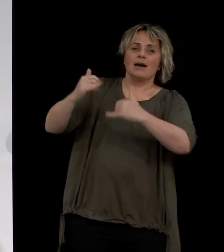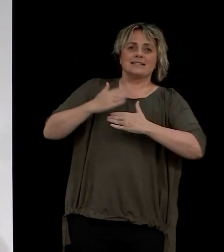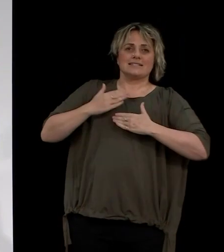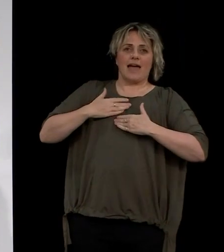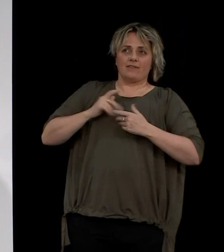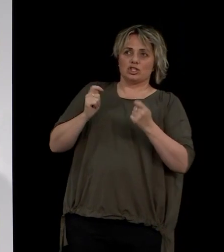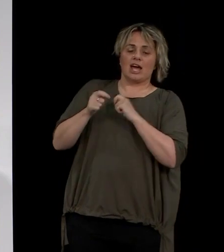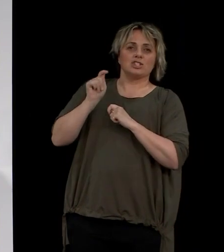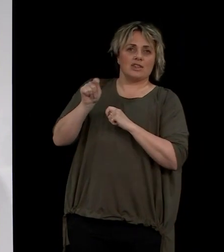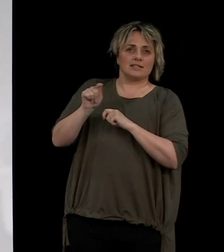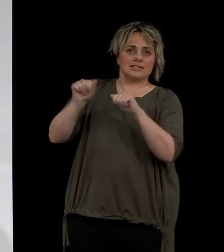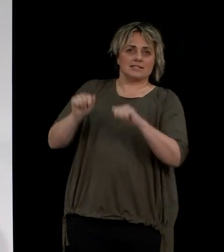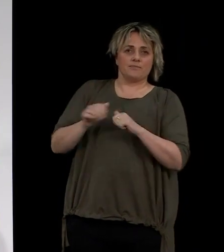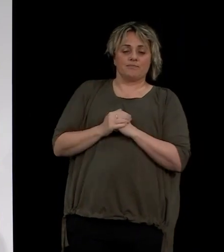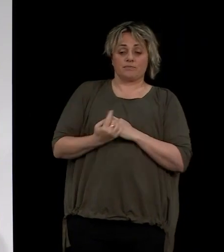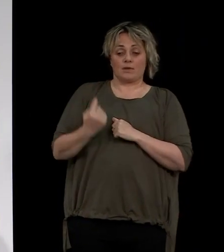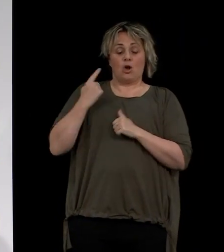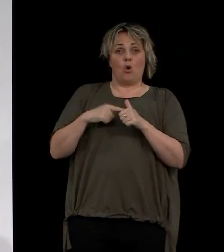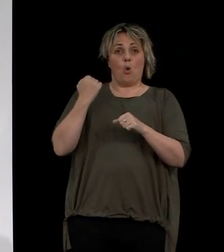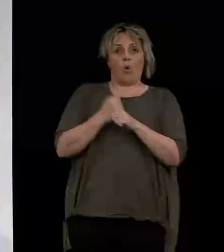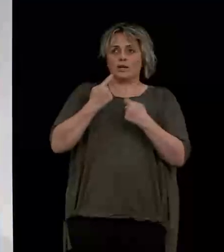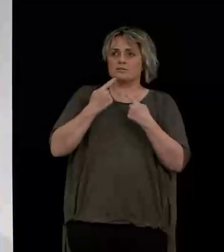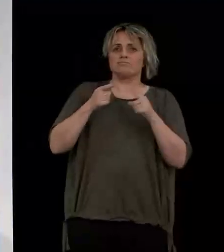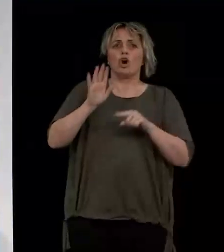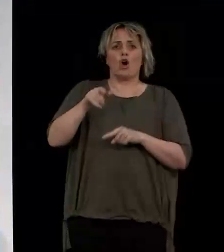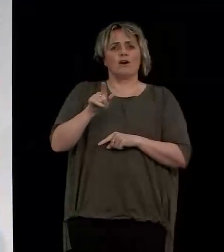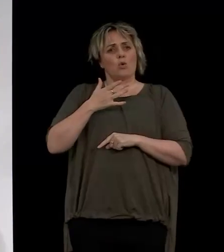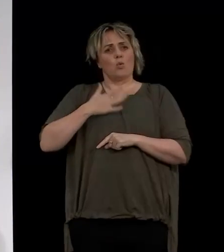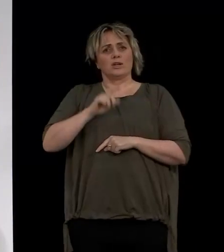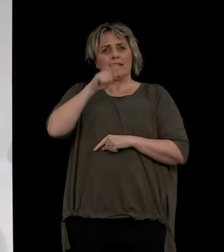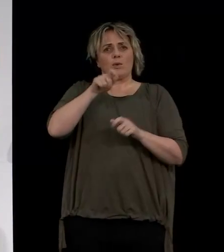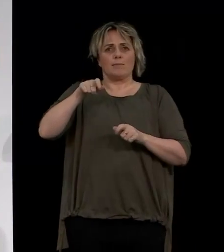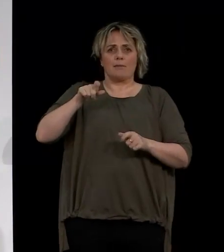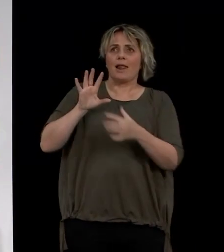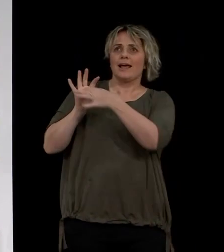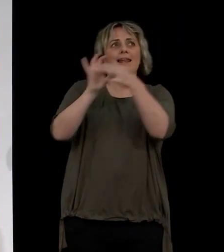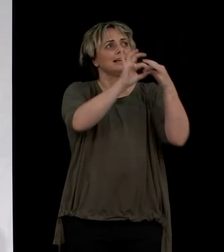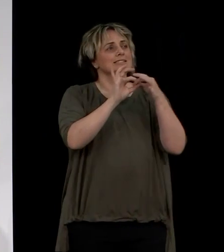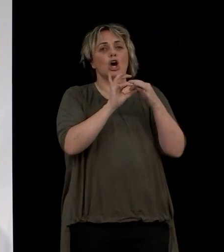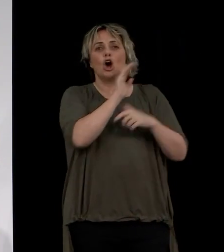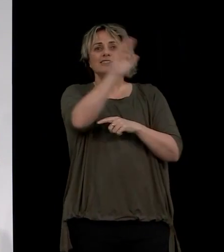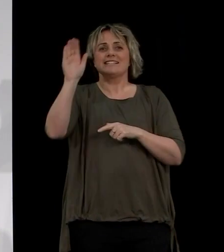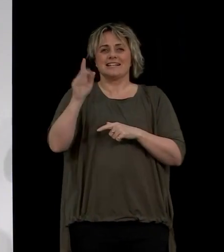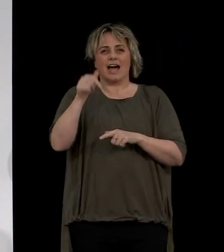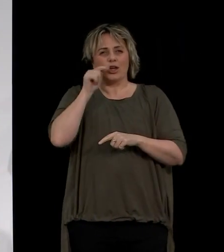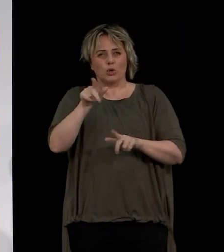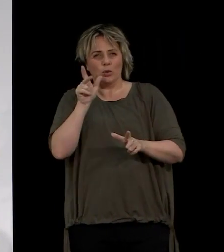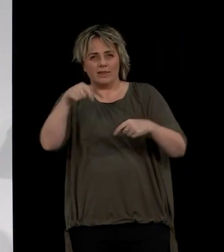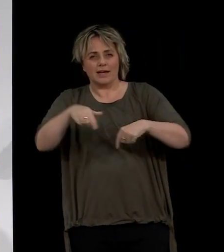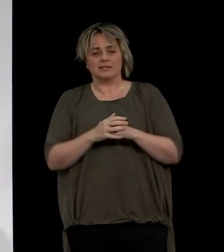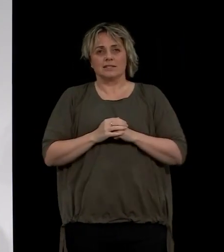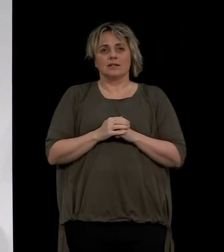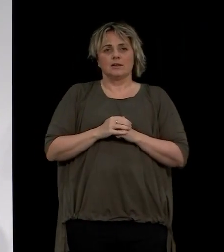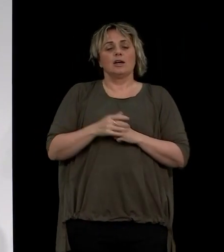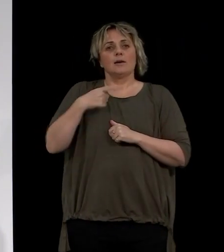In early August, we laid out our plans for reconnecting New Zealanders to the world, an event I know many of you were present at. This work was